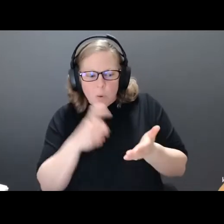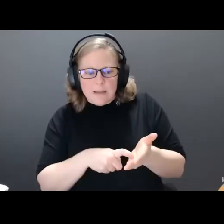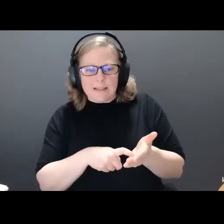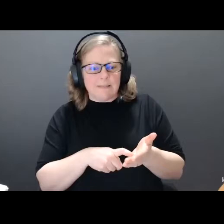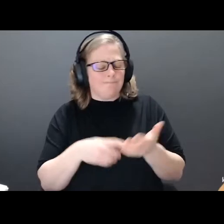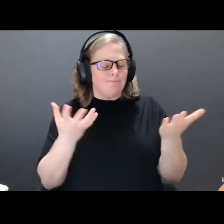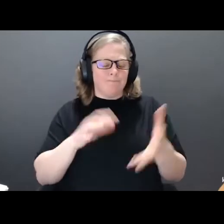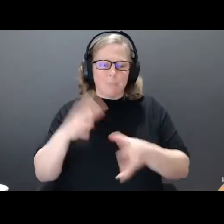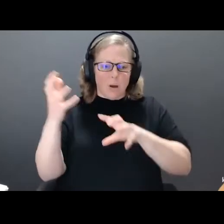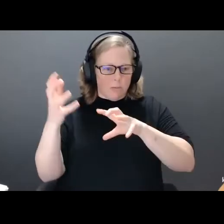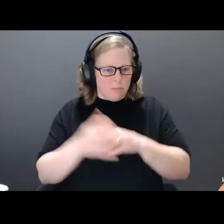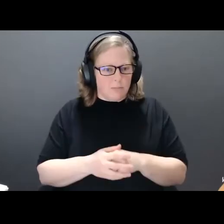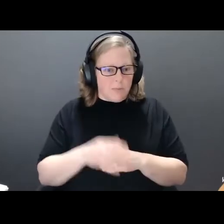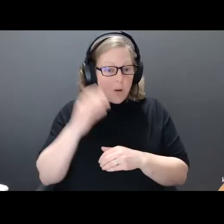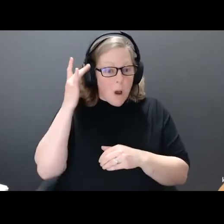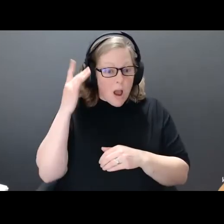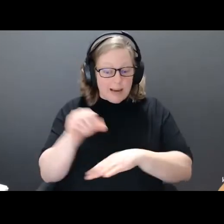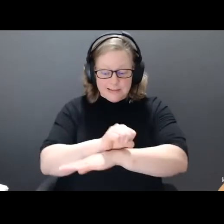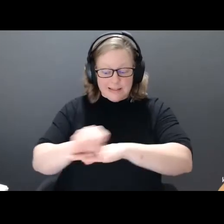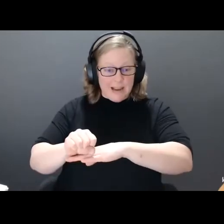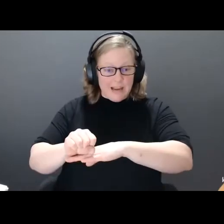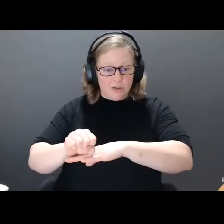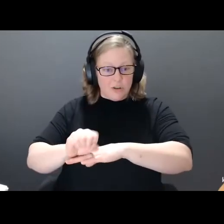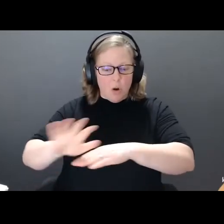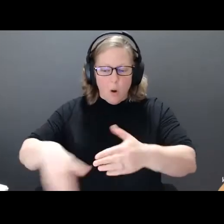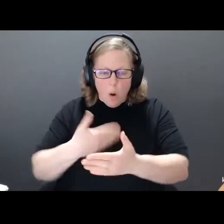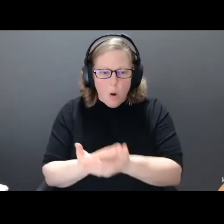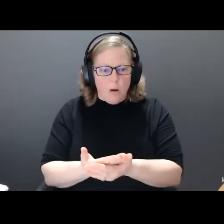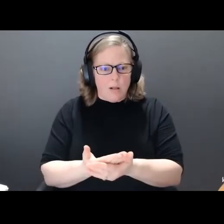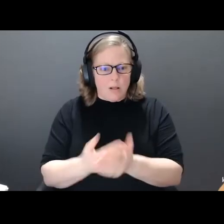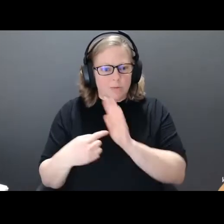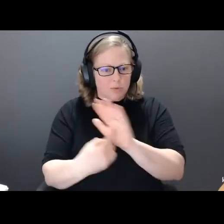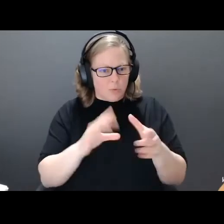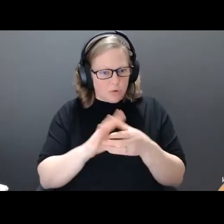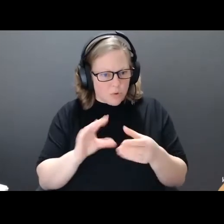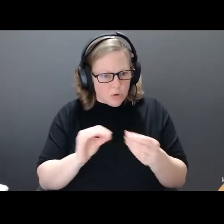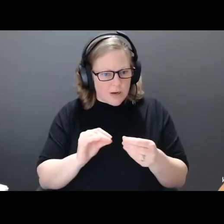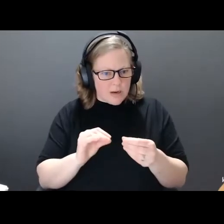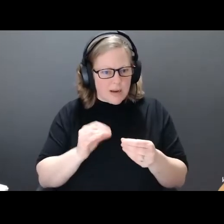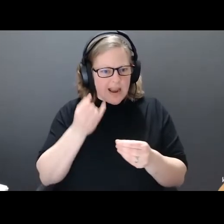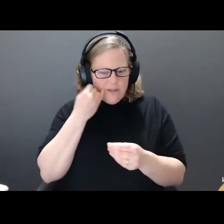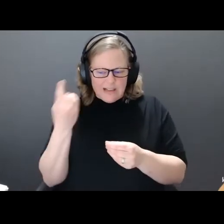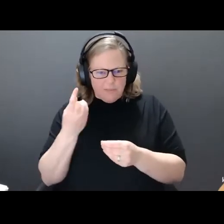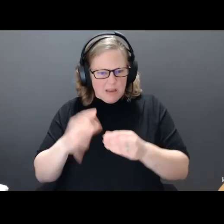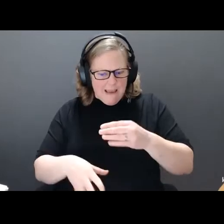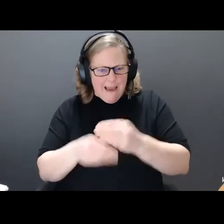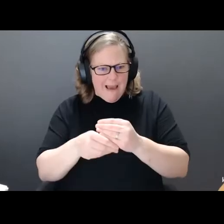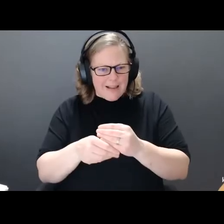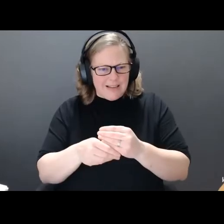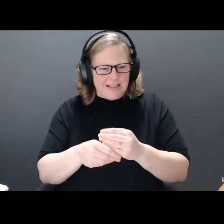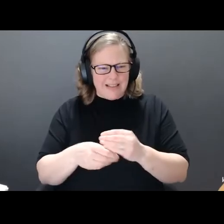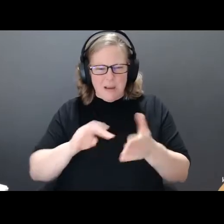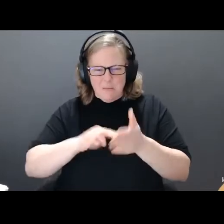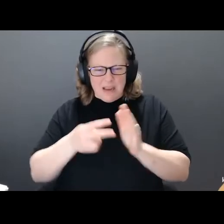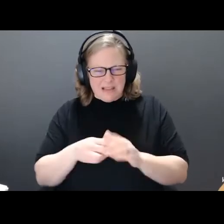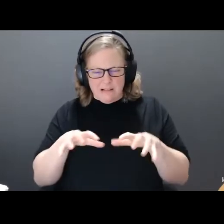Everything on stage tells a story. And if something on stage doesn't serve the story, it's a distraction to it, and it has to